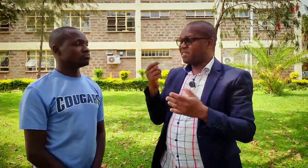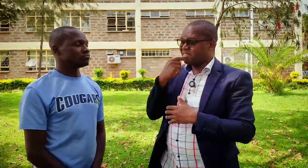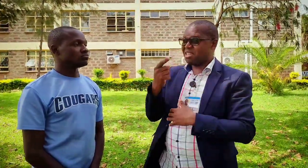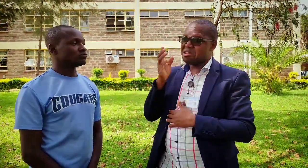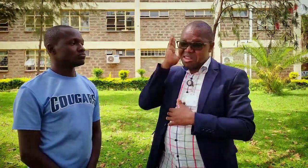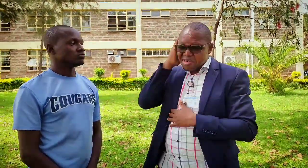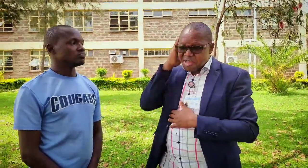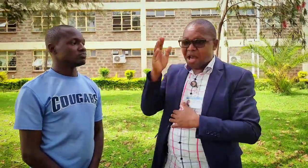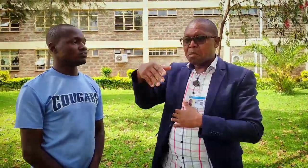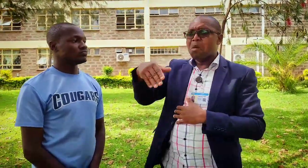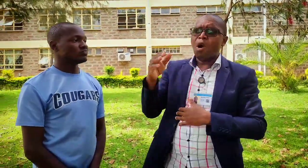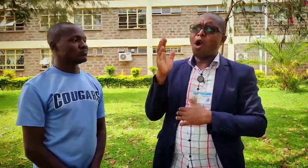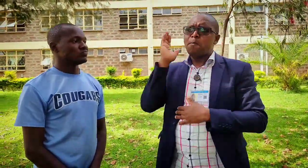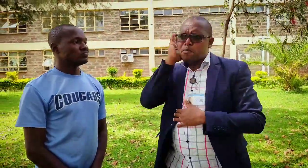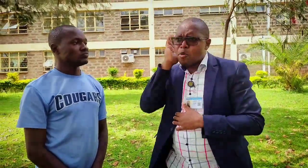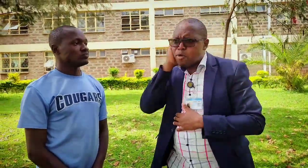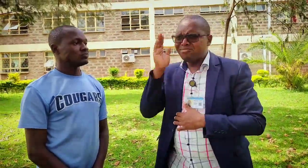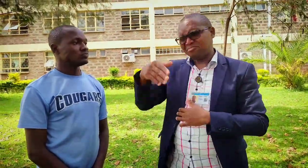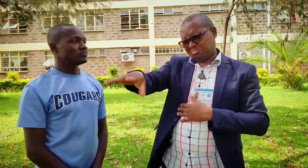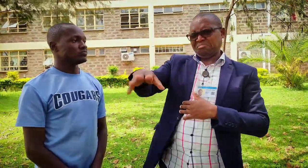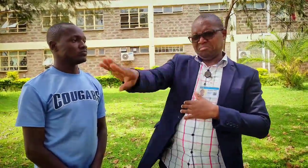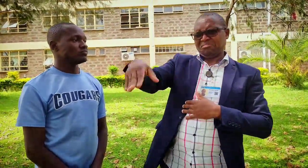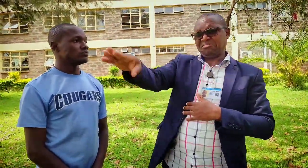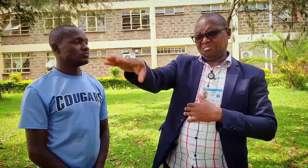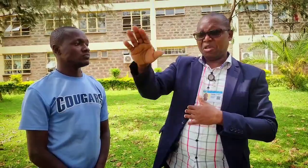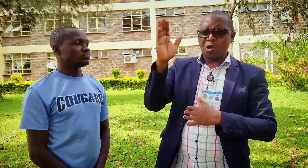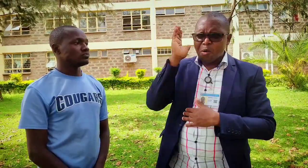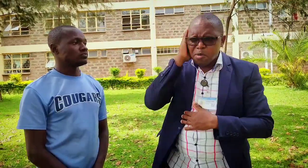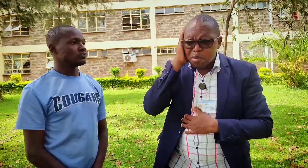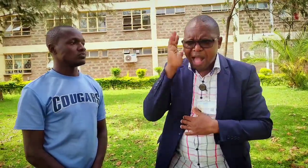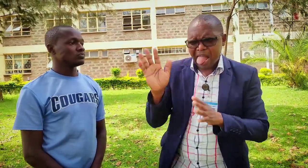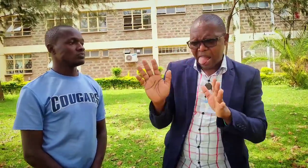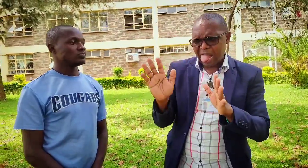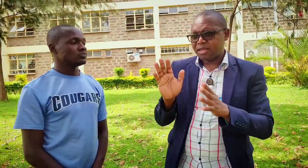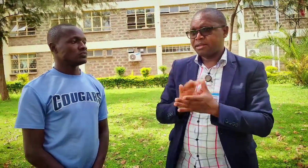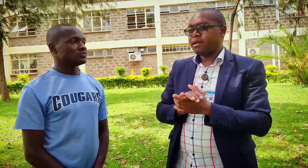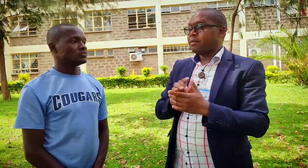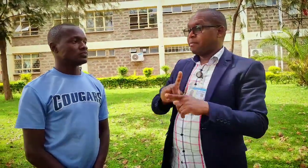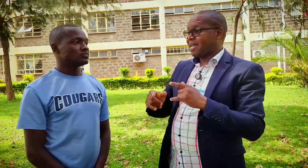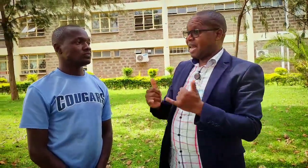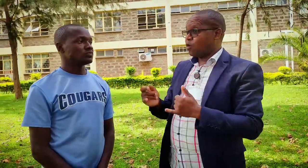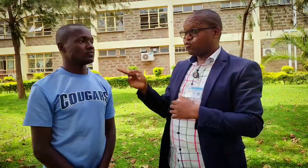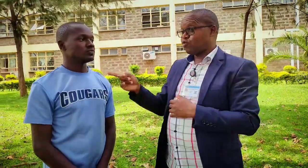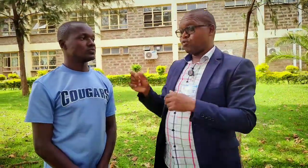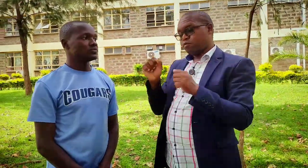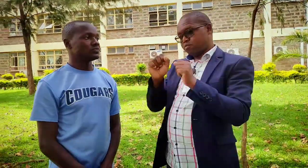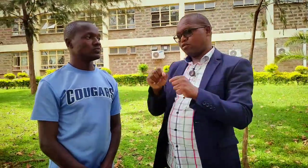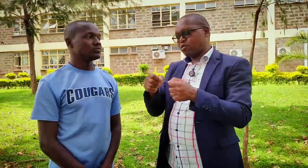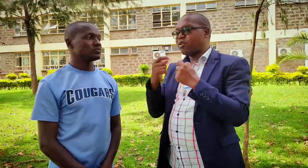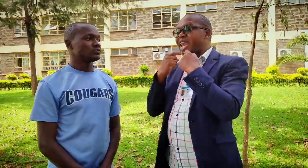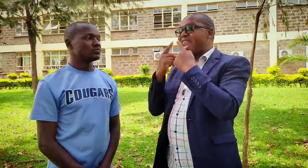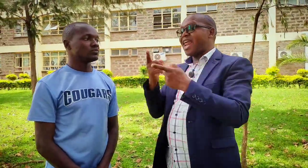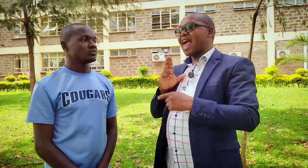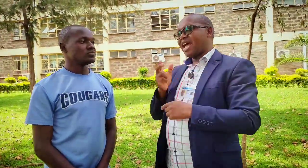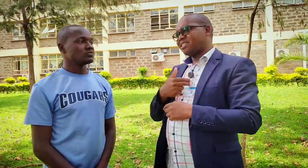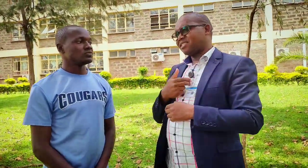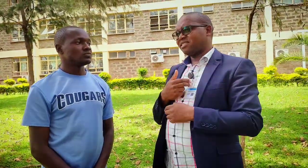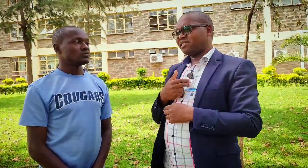I tell you this one boo boo or deaf no but now I want you